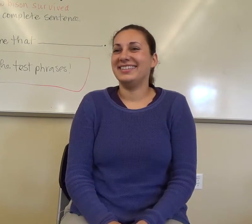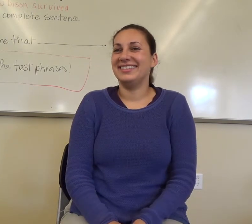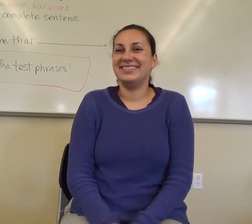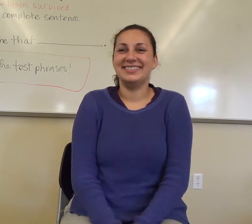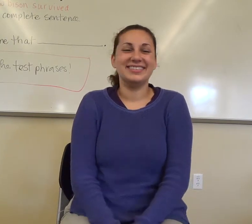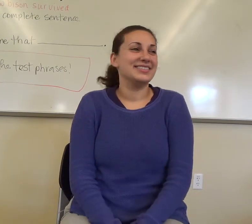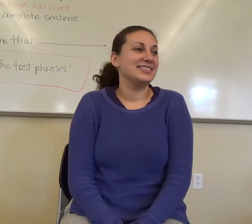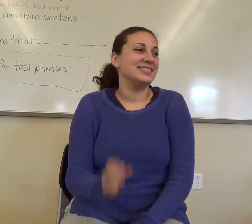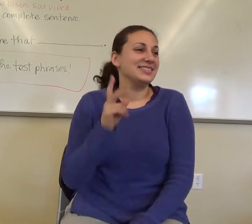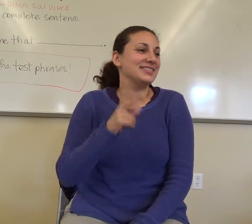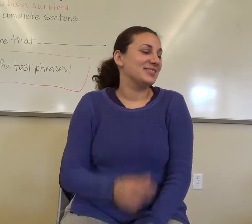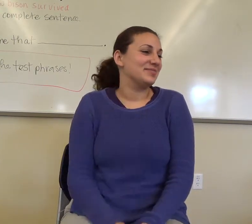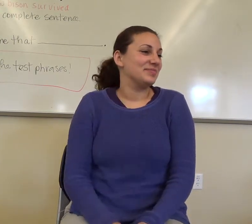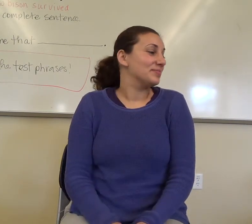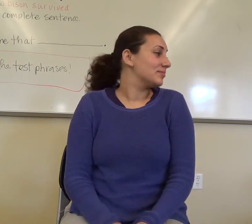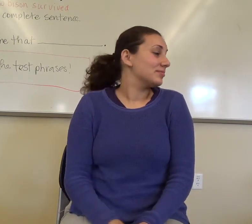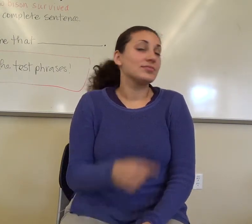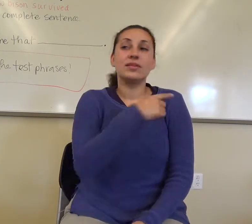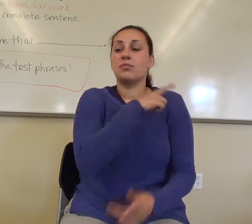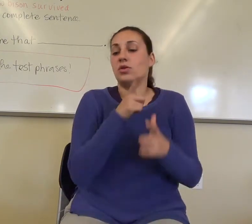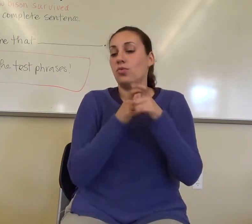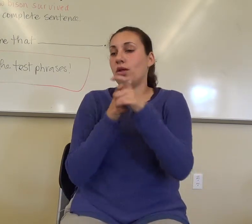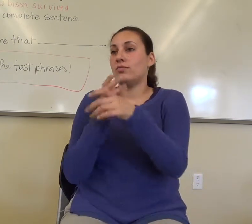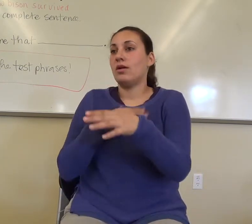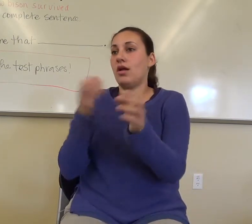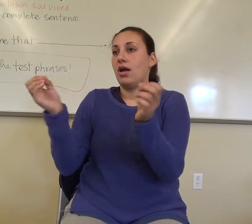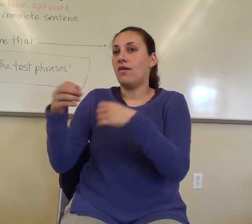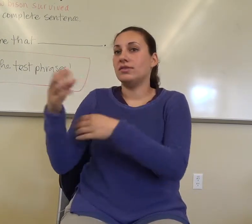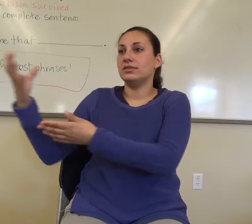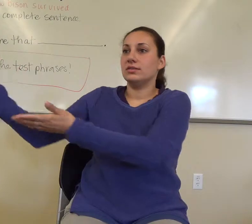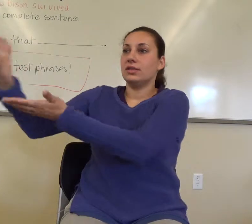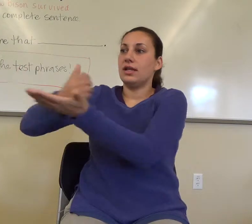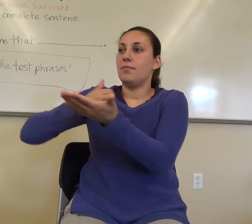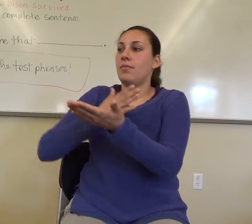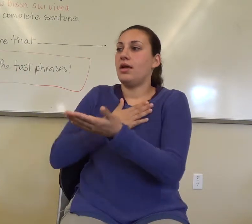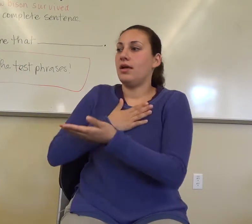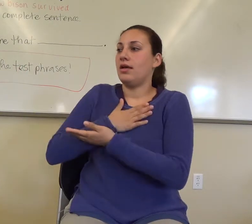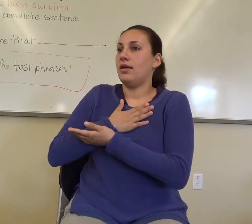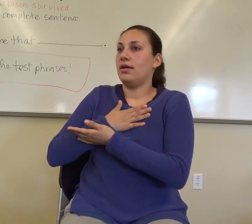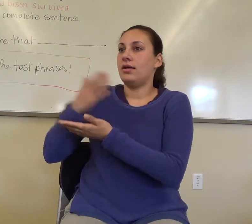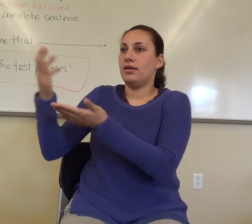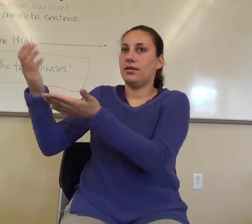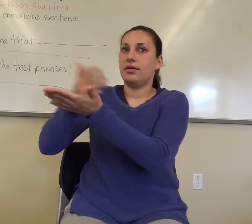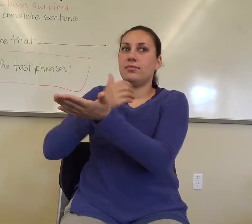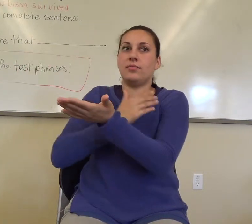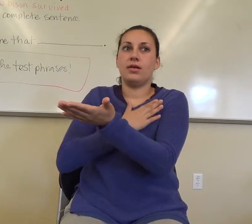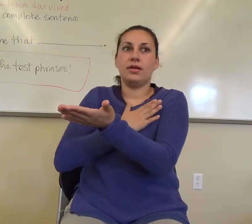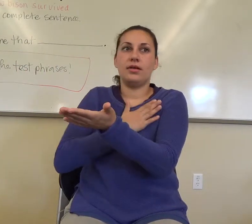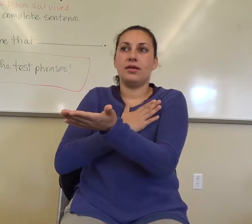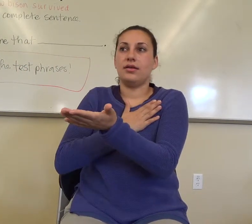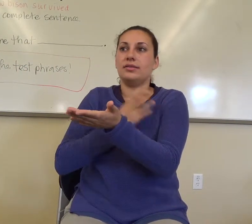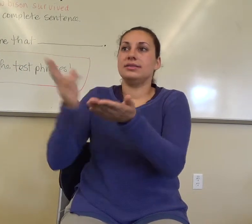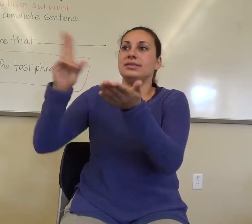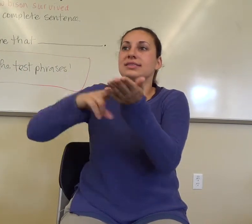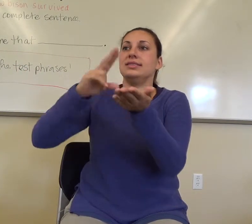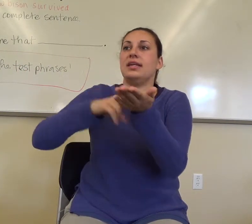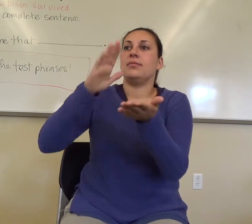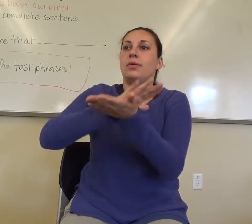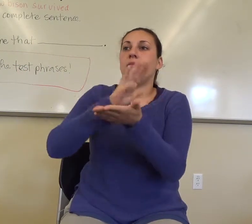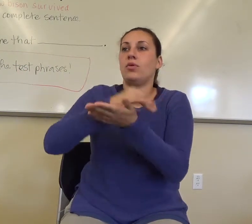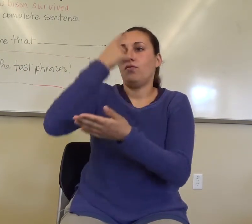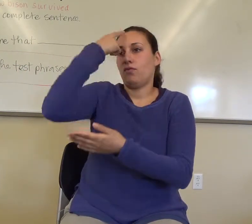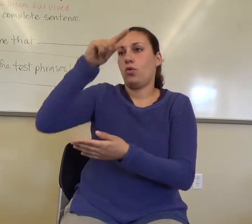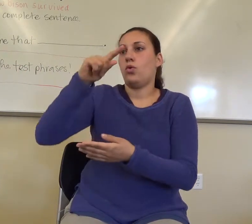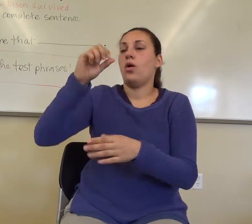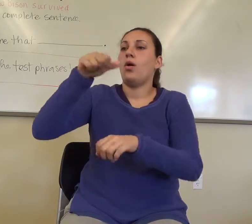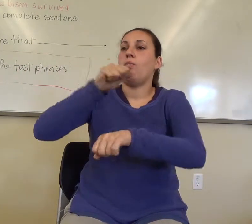And I'm going to go around, quickly over to my office and get my sign-up sheet for a sign